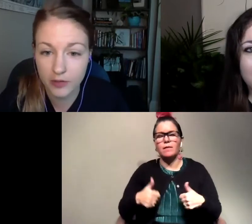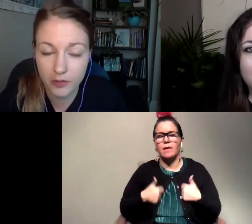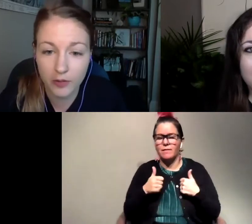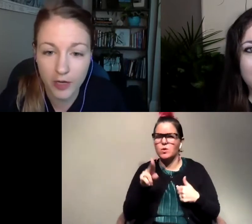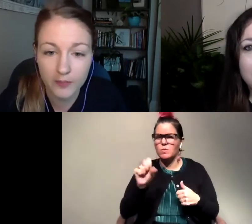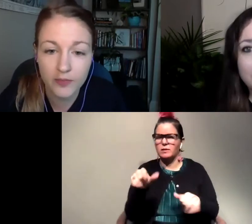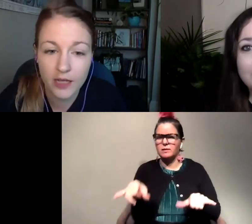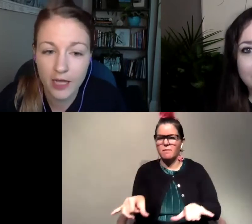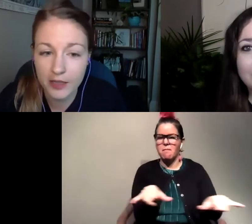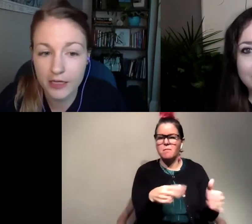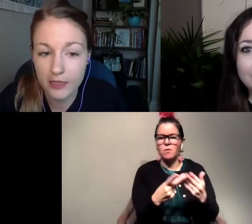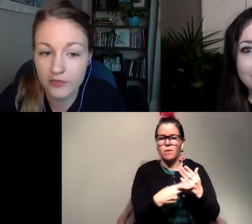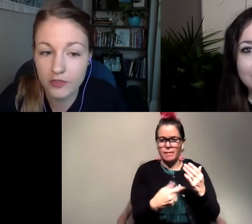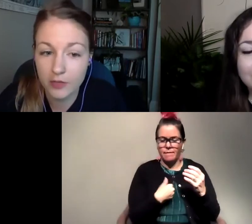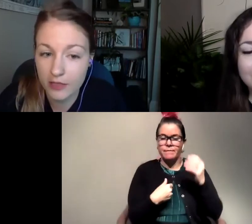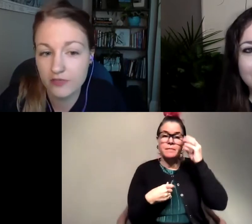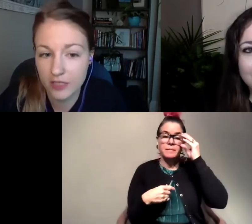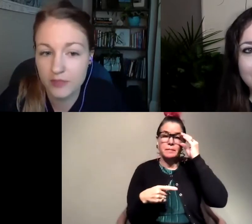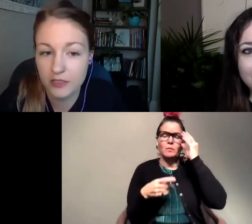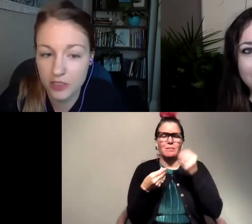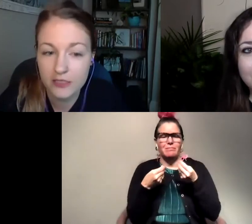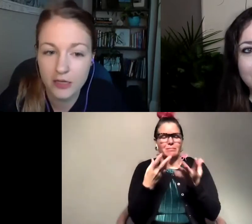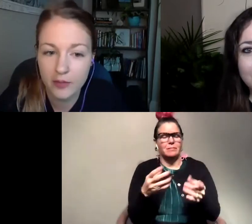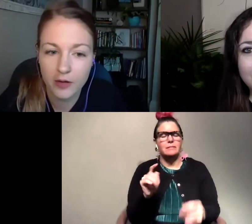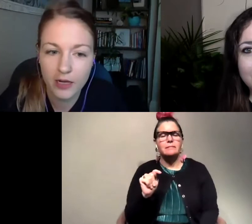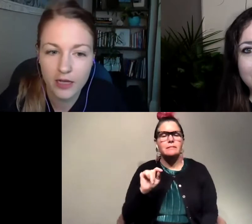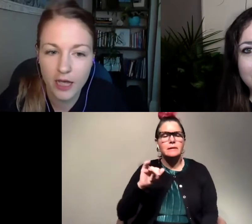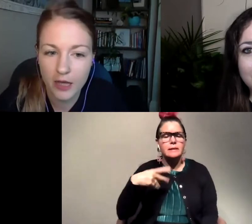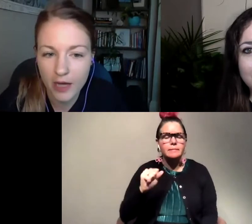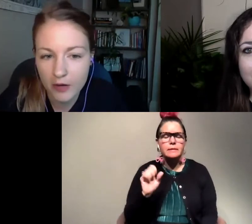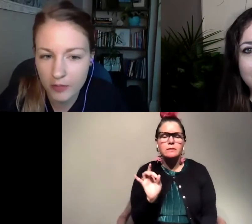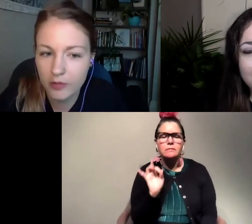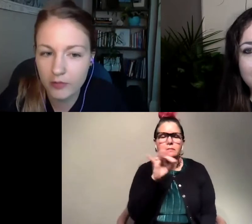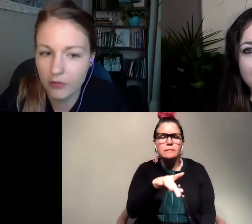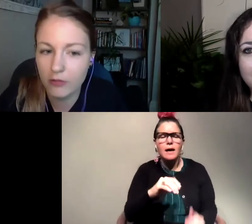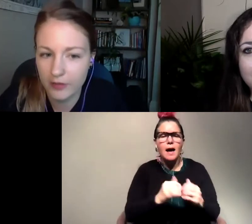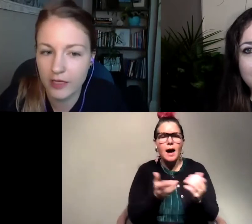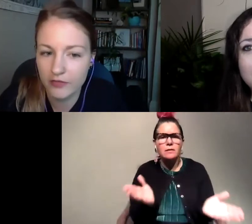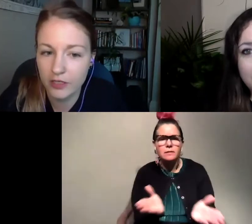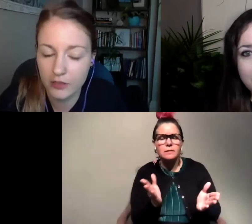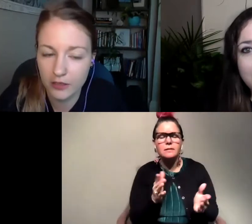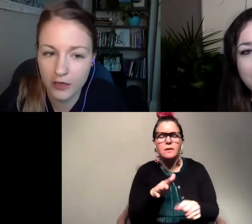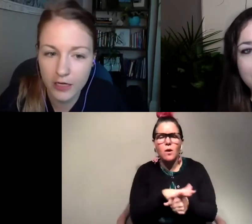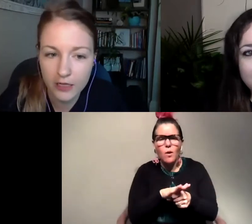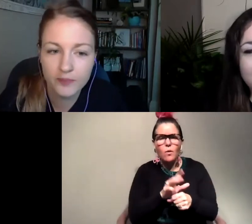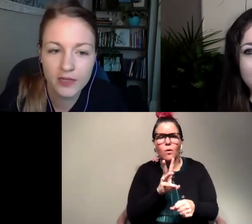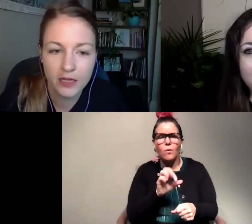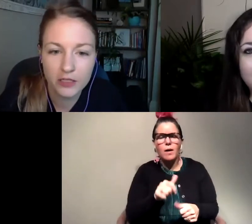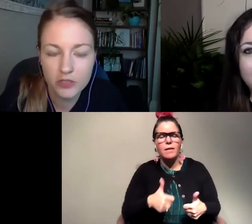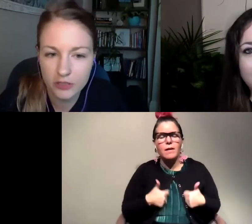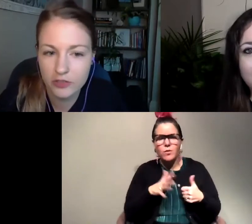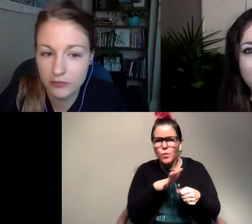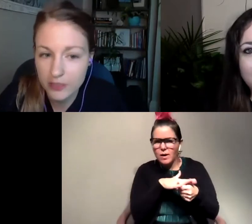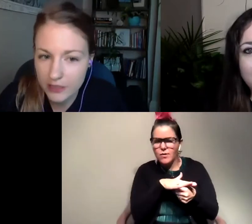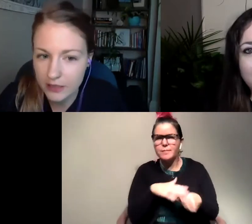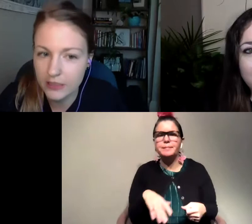similar program and they give you lots of tips and tricks about how to promote local wildlife in your area and